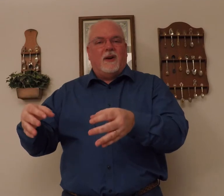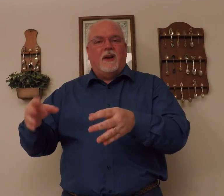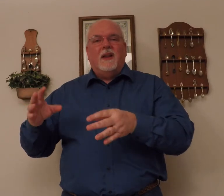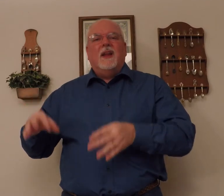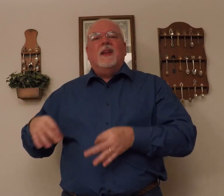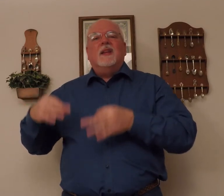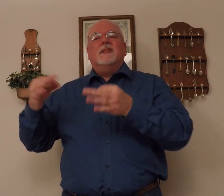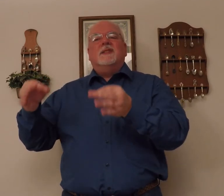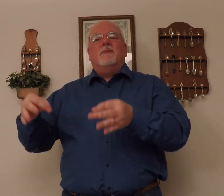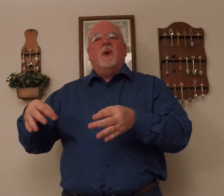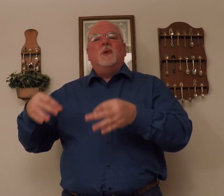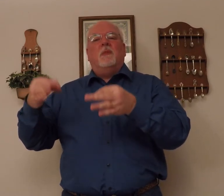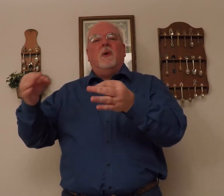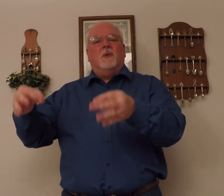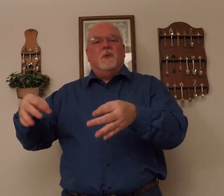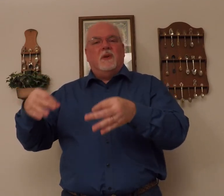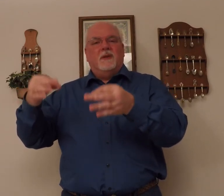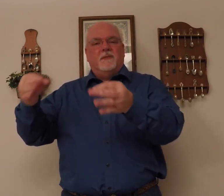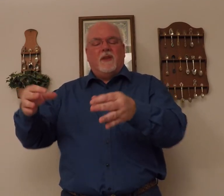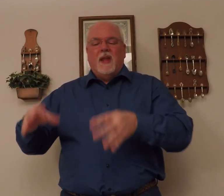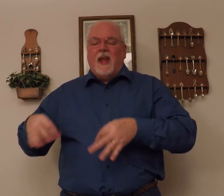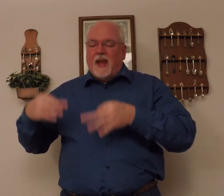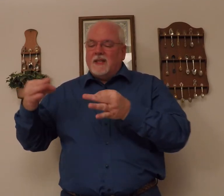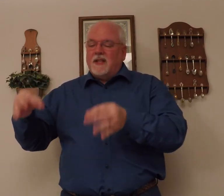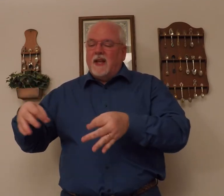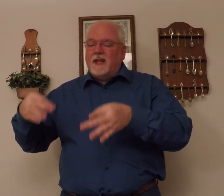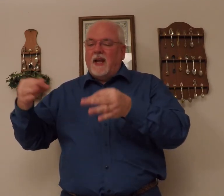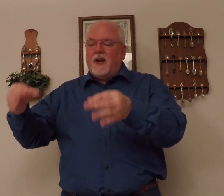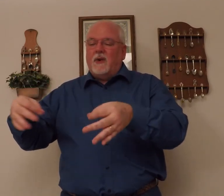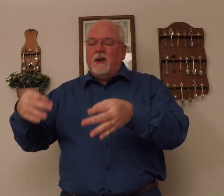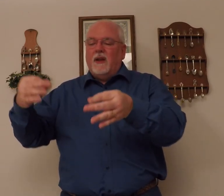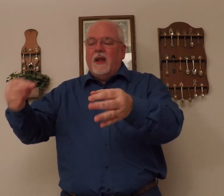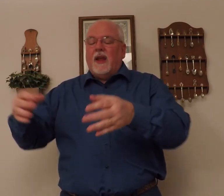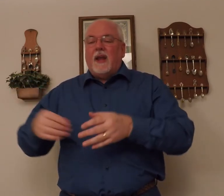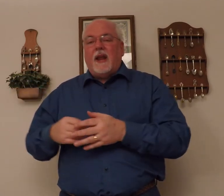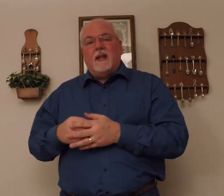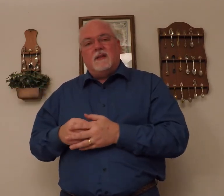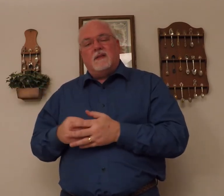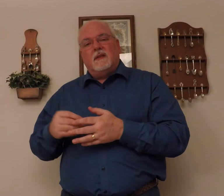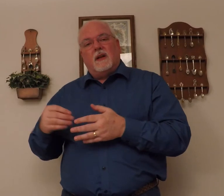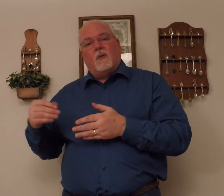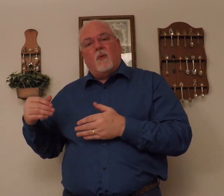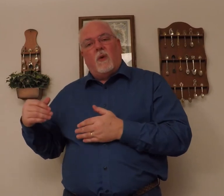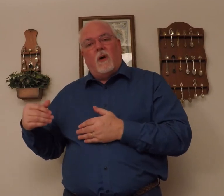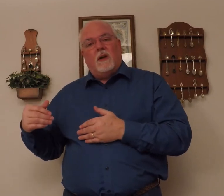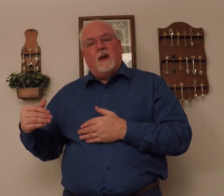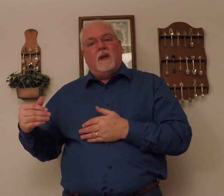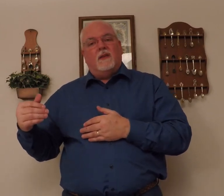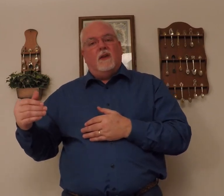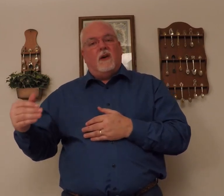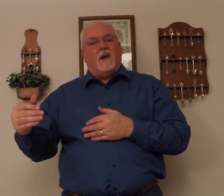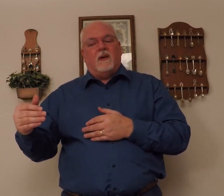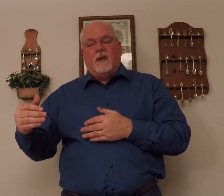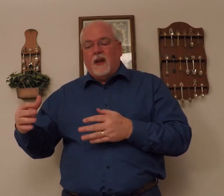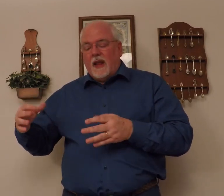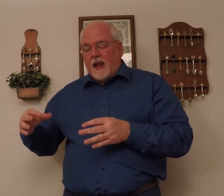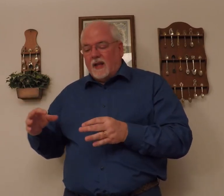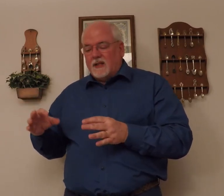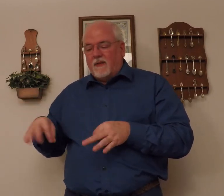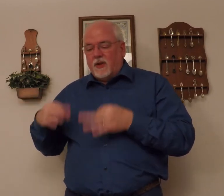all right? This is the postpone as they tarry. And as they're walking in the garden, instead of